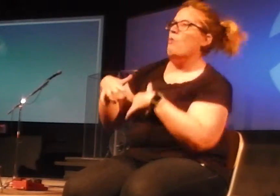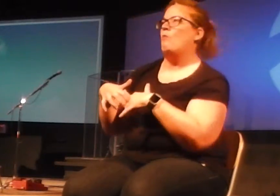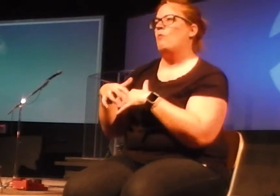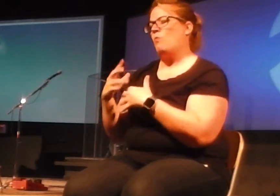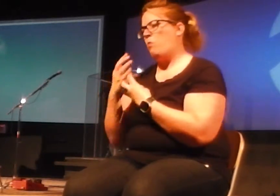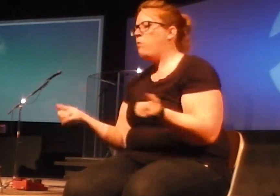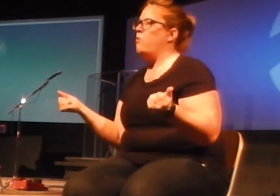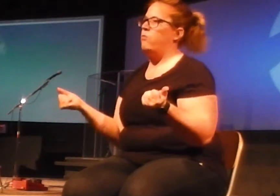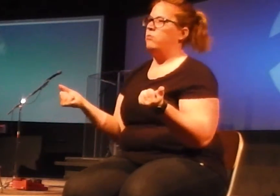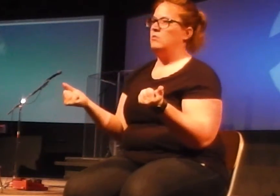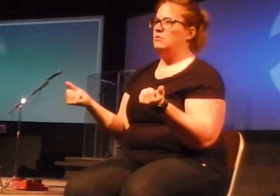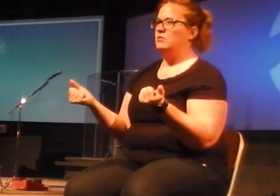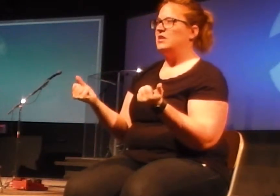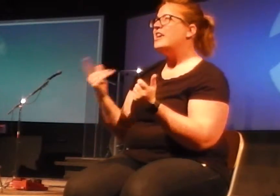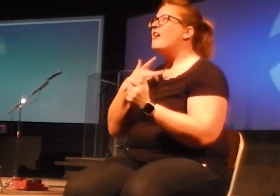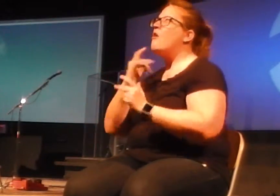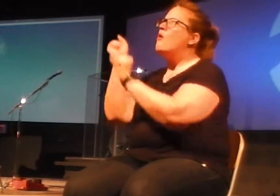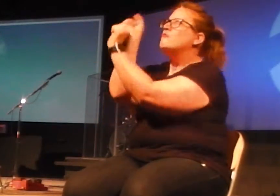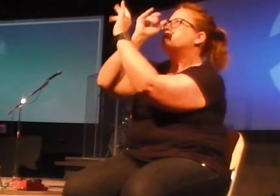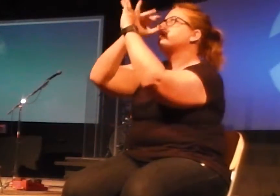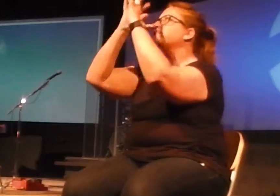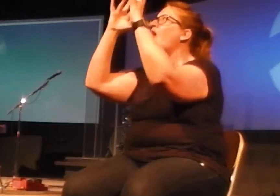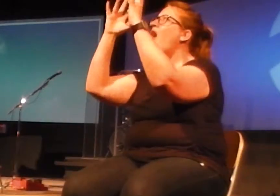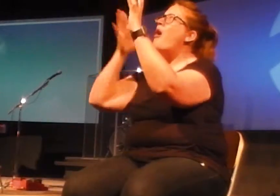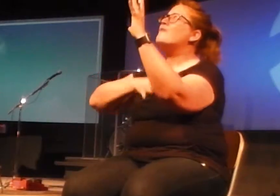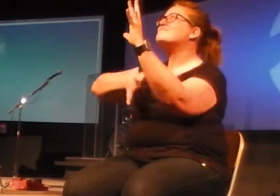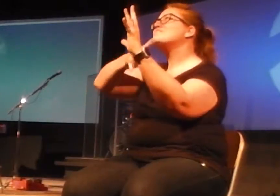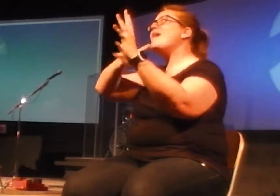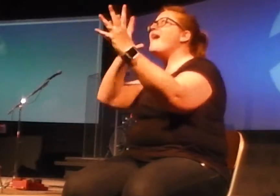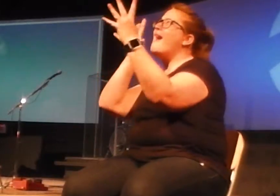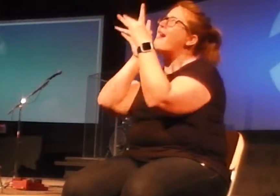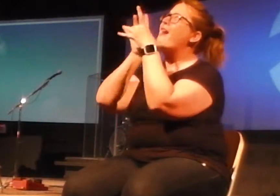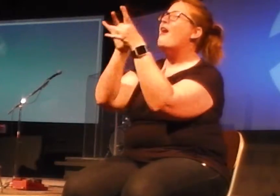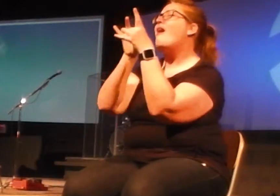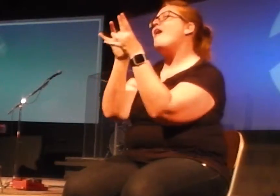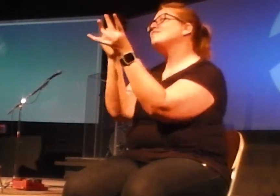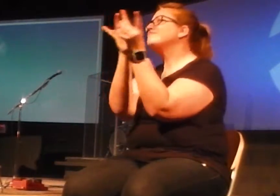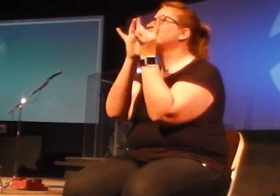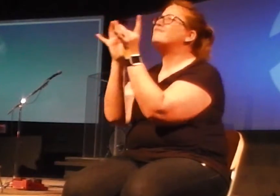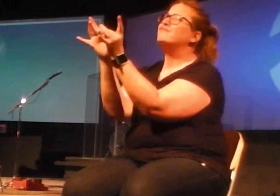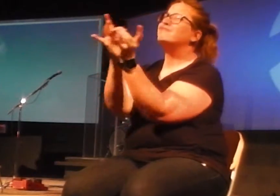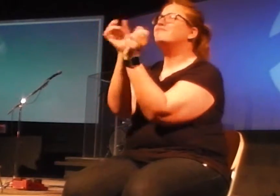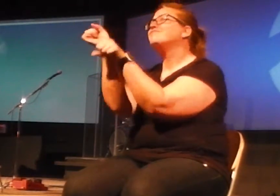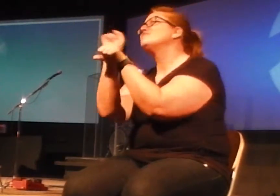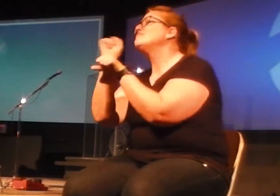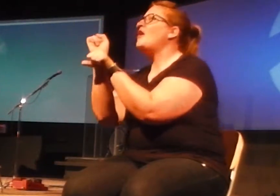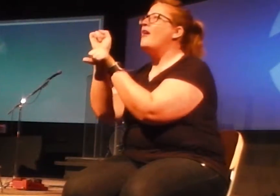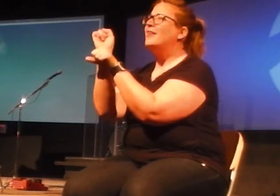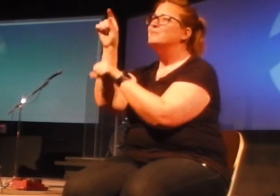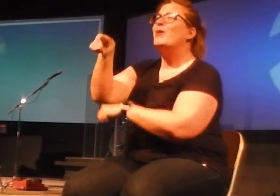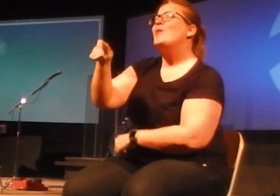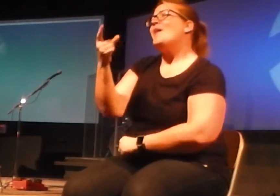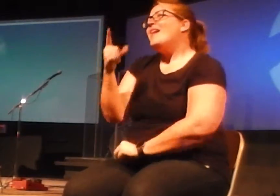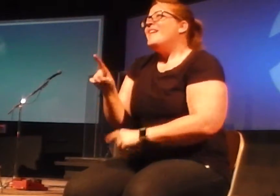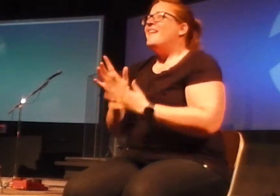There is this dream of a reunification, a reunion that was supposed to happen. And now,